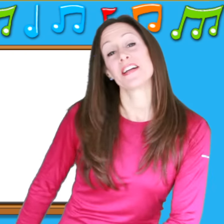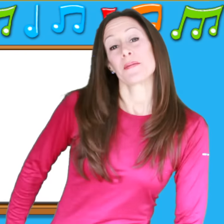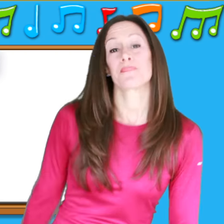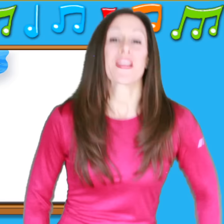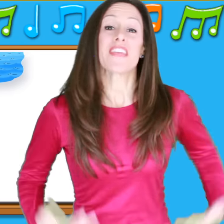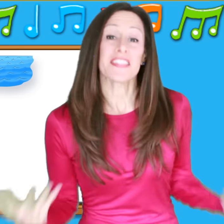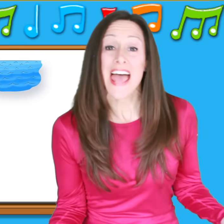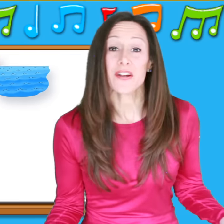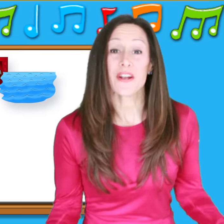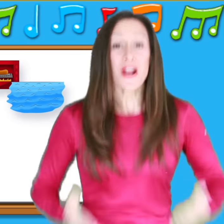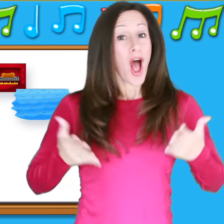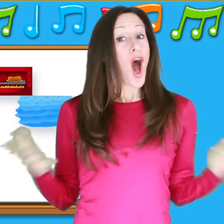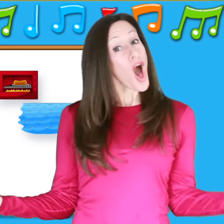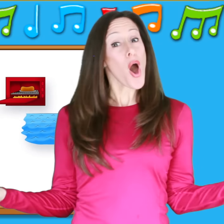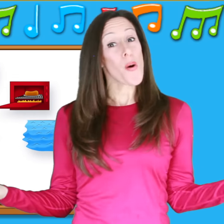The letter O